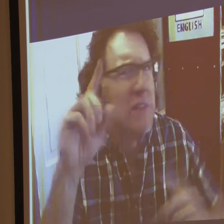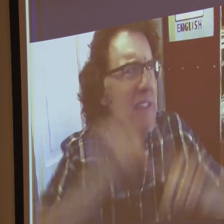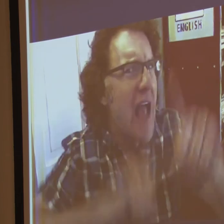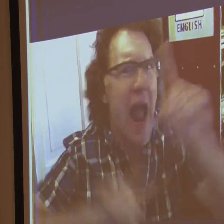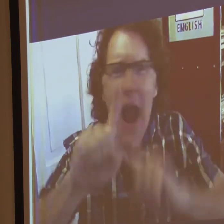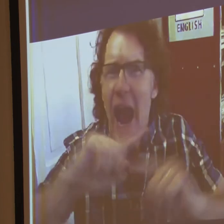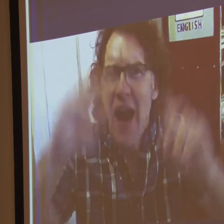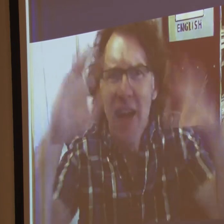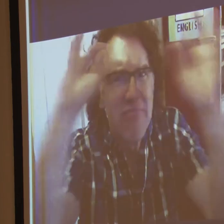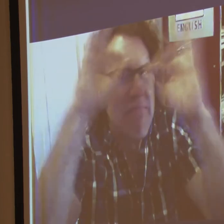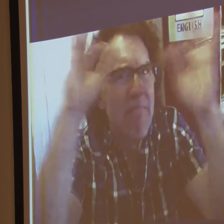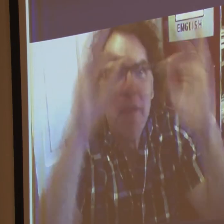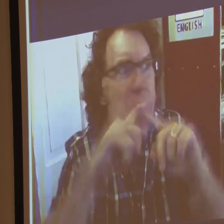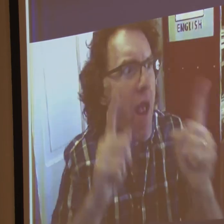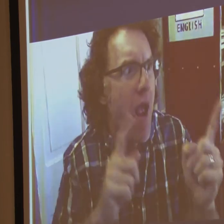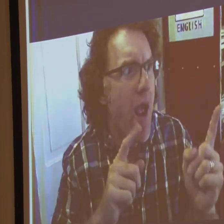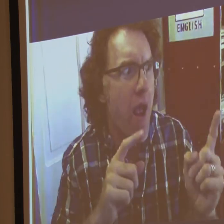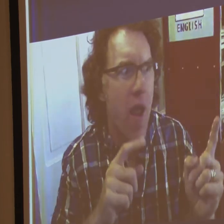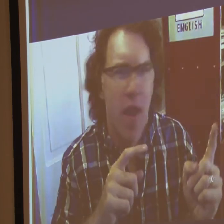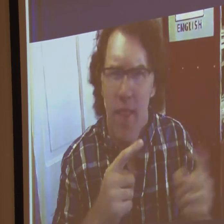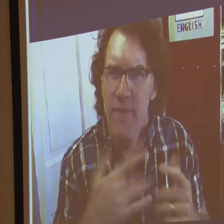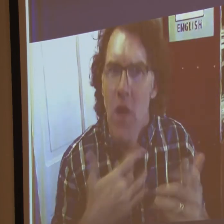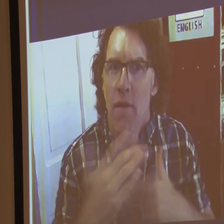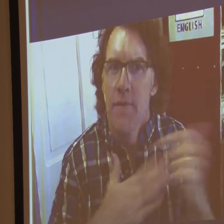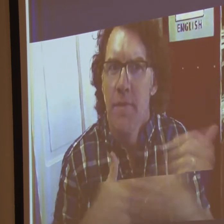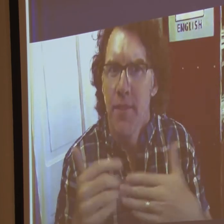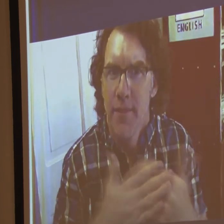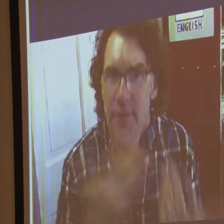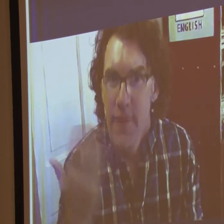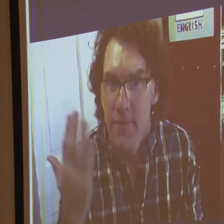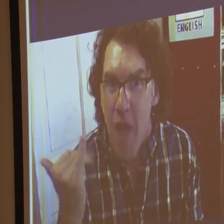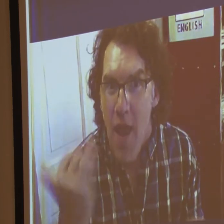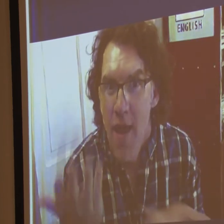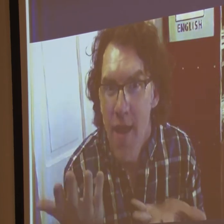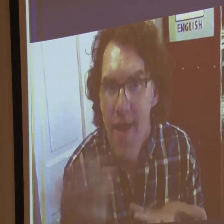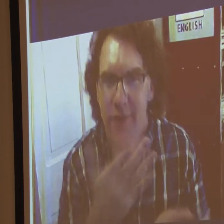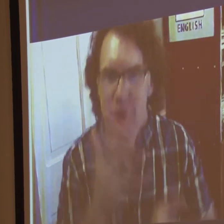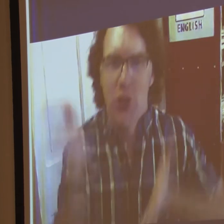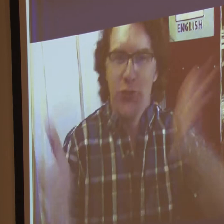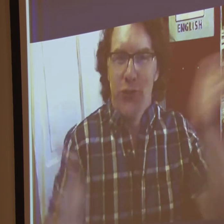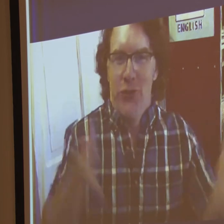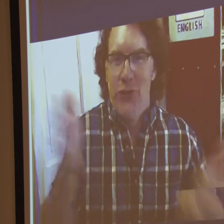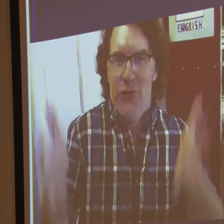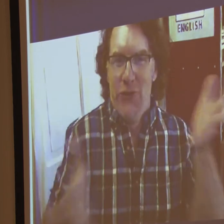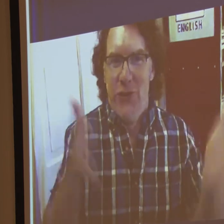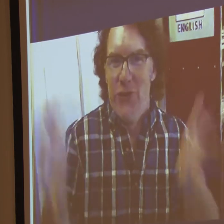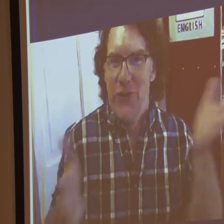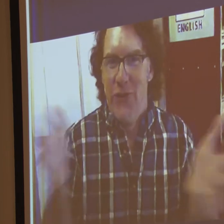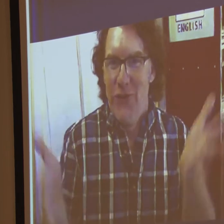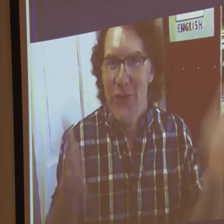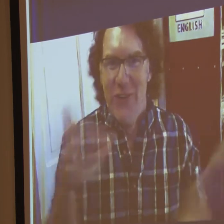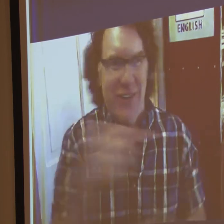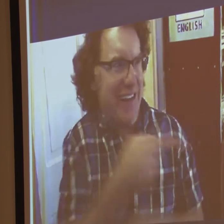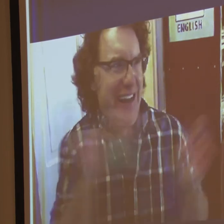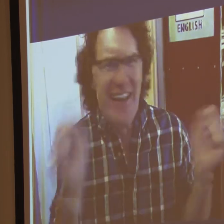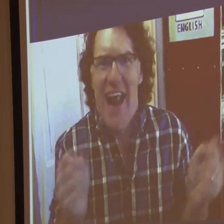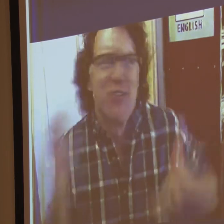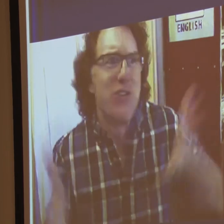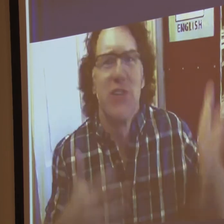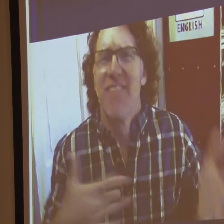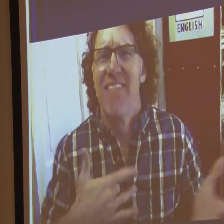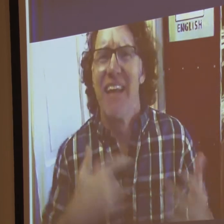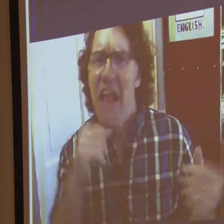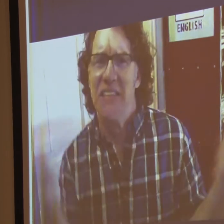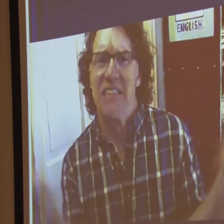know why? Do you have any idea? They had no background in sign language because theater